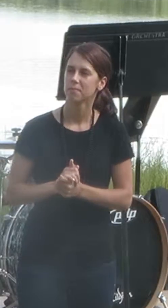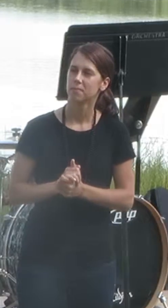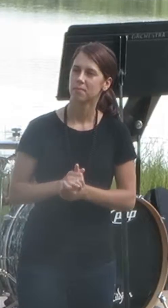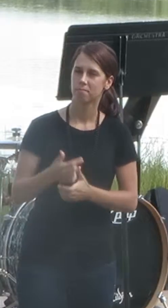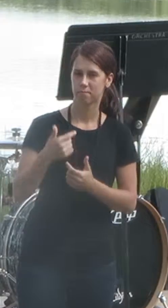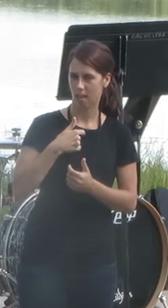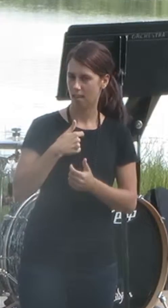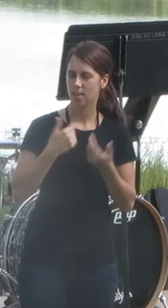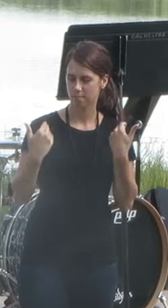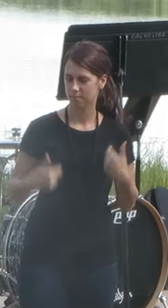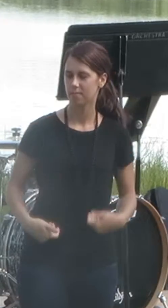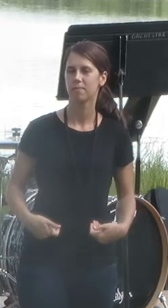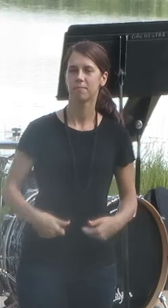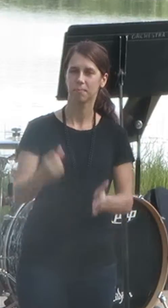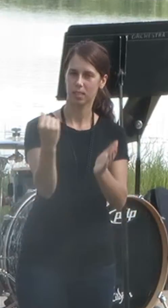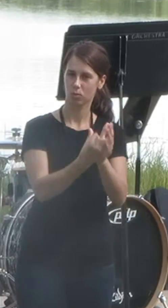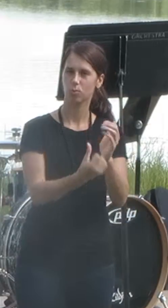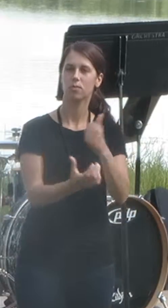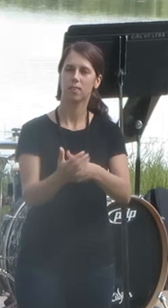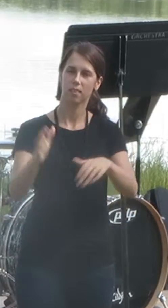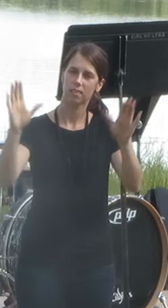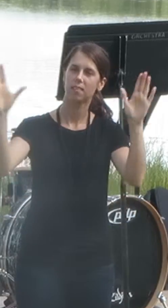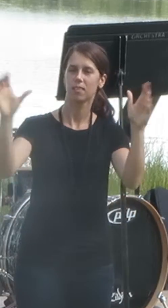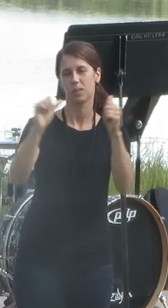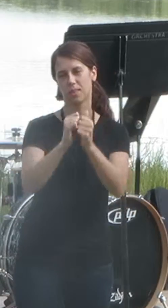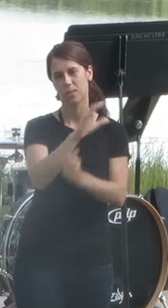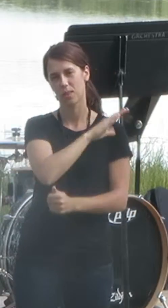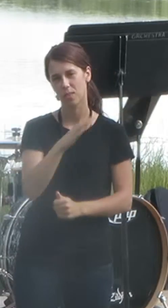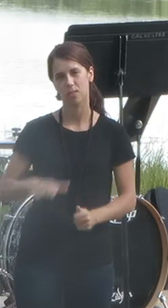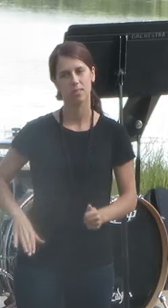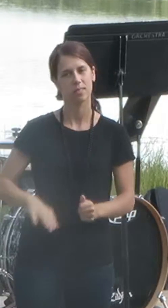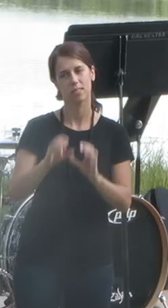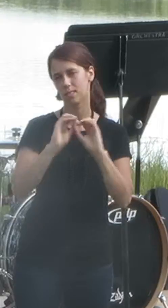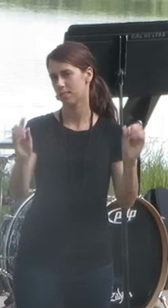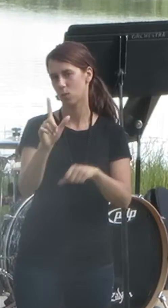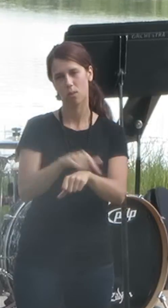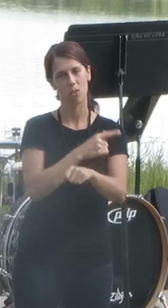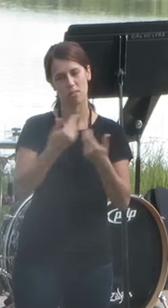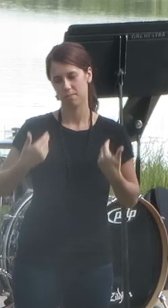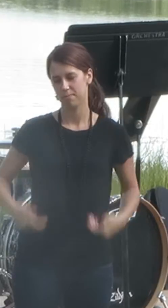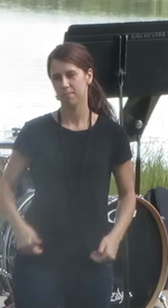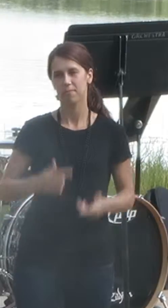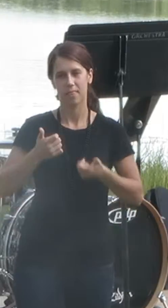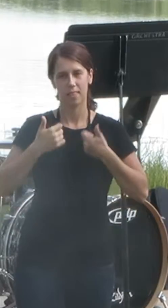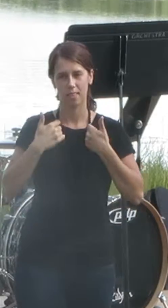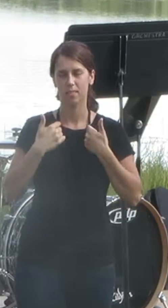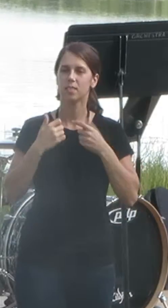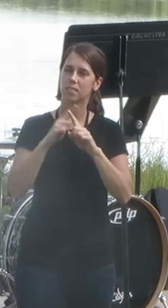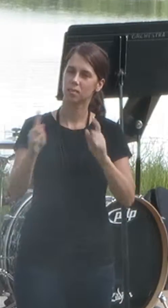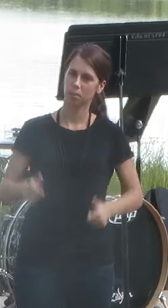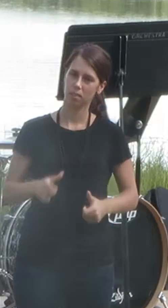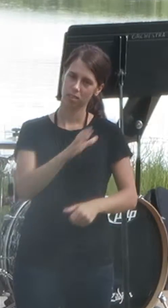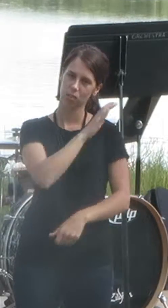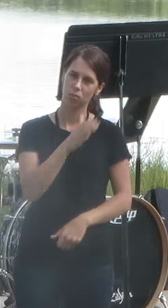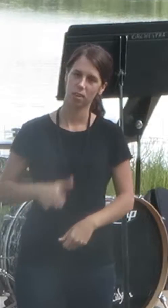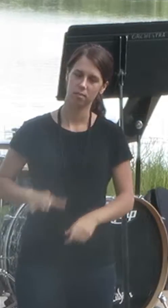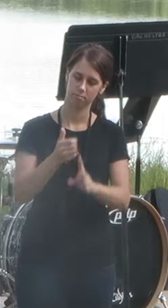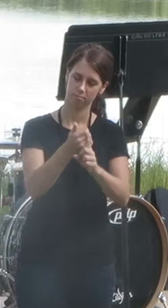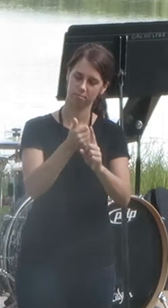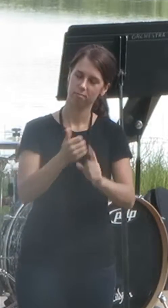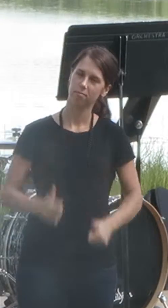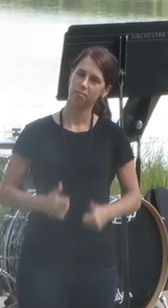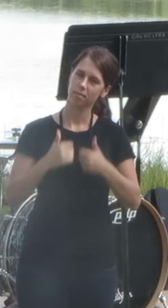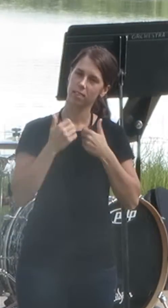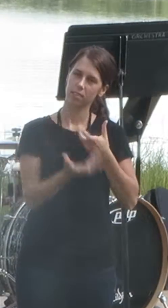I have been crucified with Christ. It is no longer I who live, but Christ who